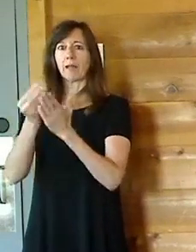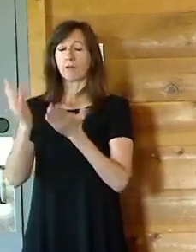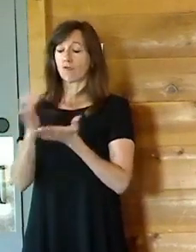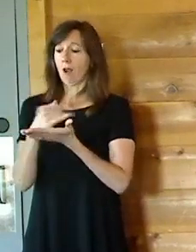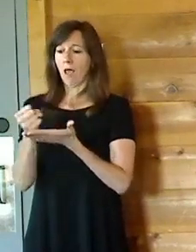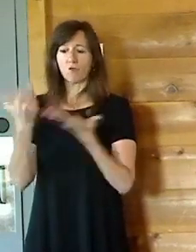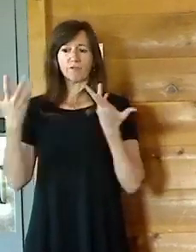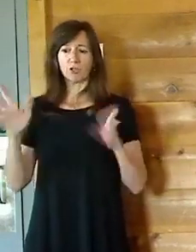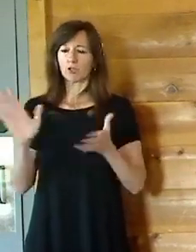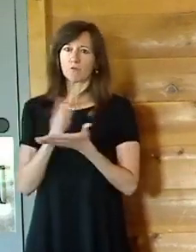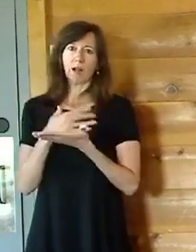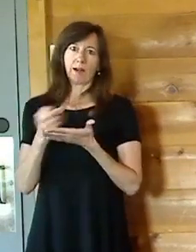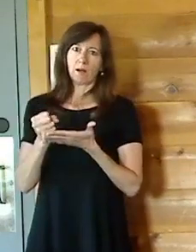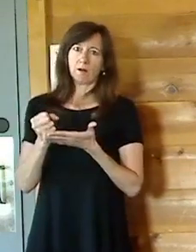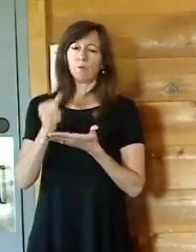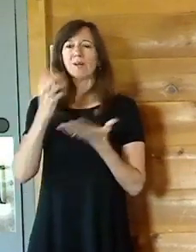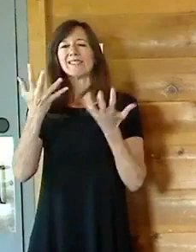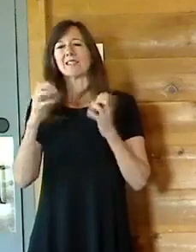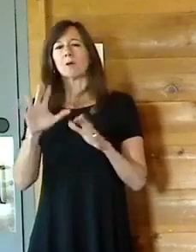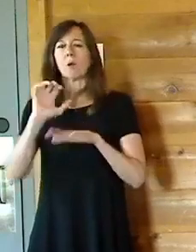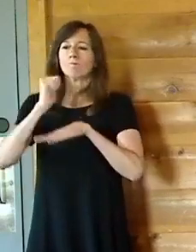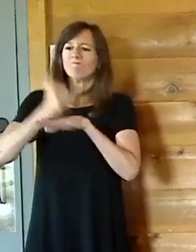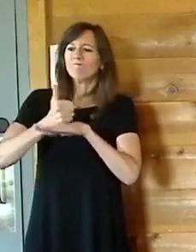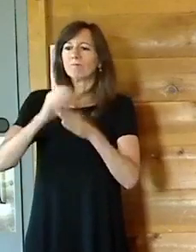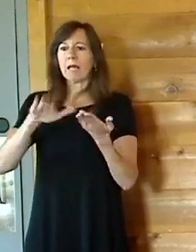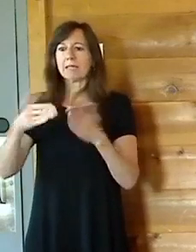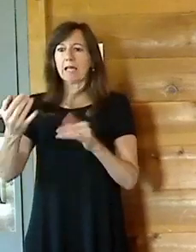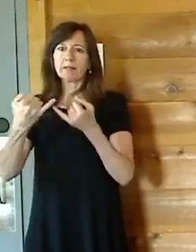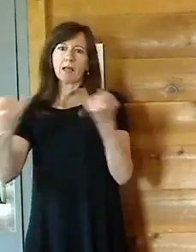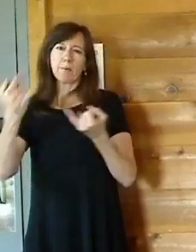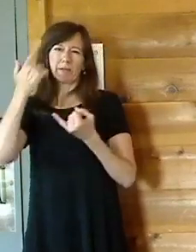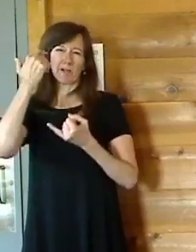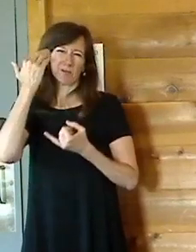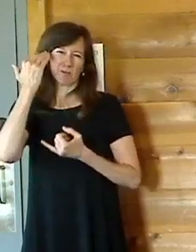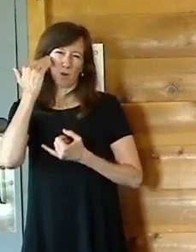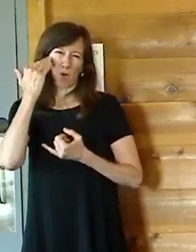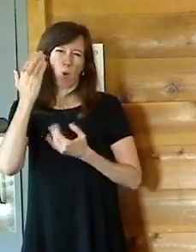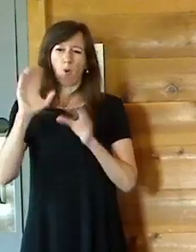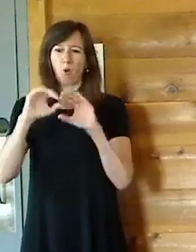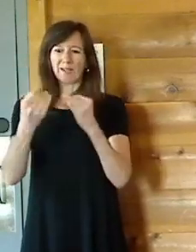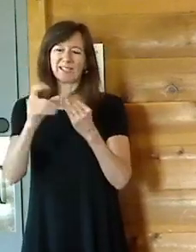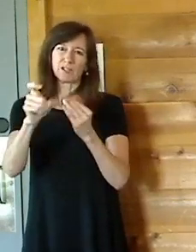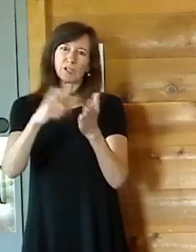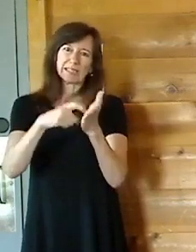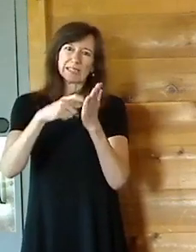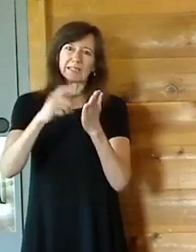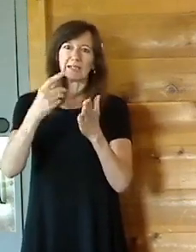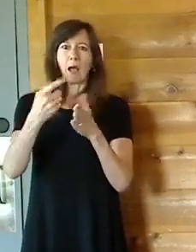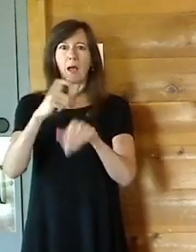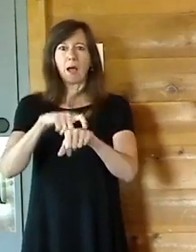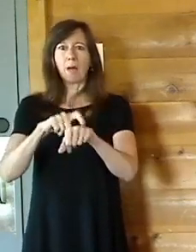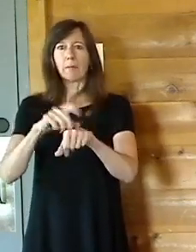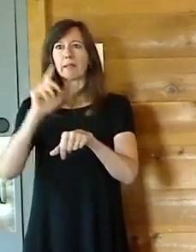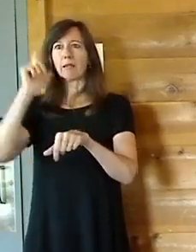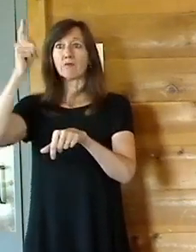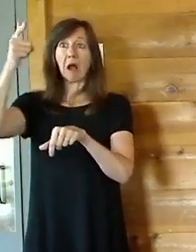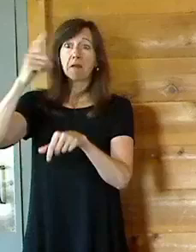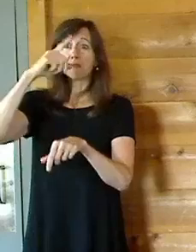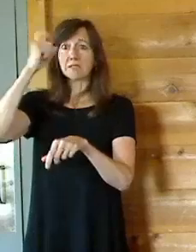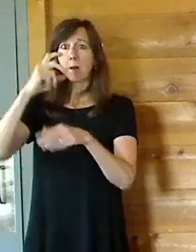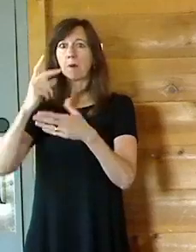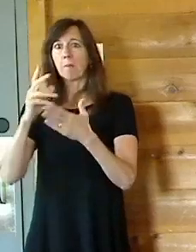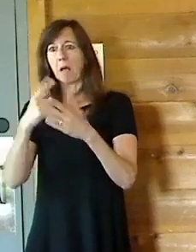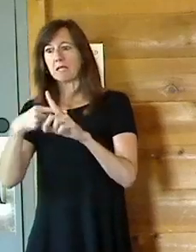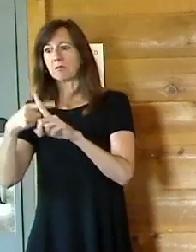because we know that there are organizations that, you know, need some time and likely will have different programming later in the summer months. So, good